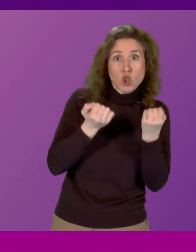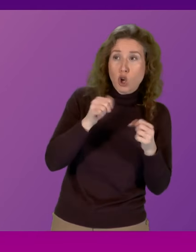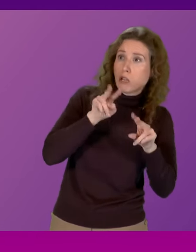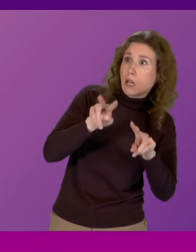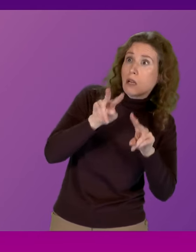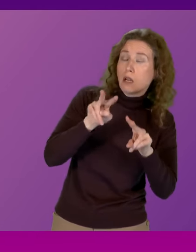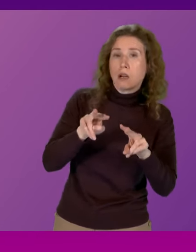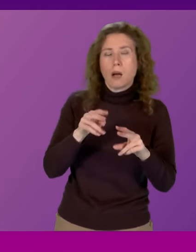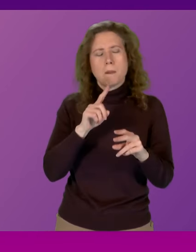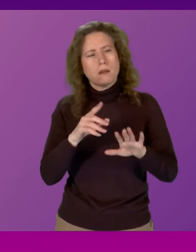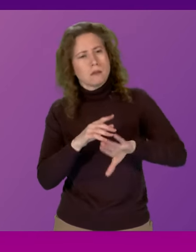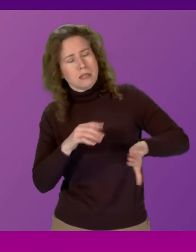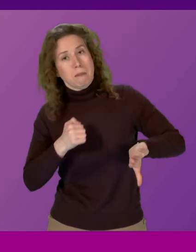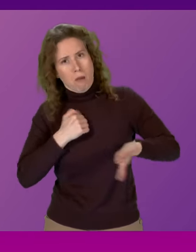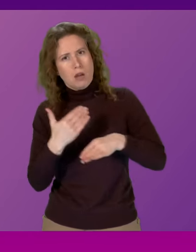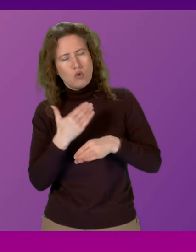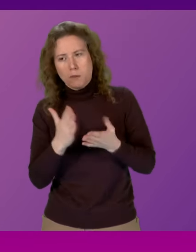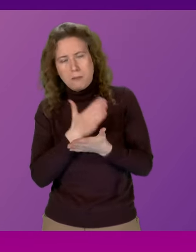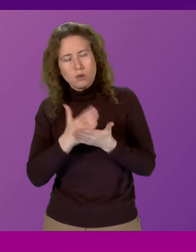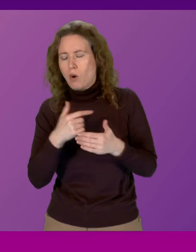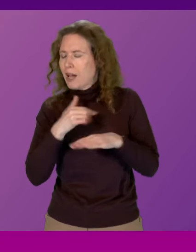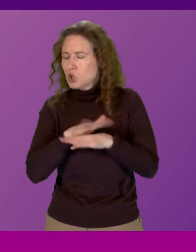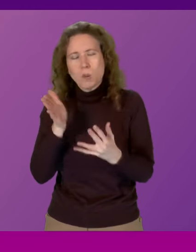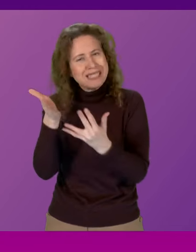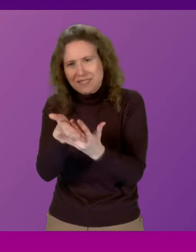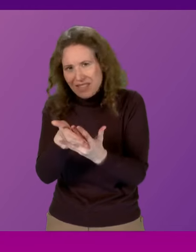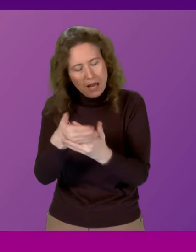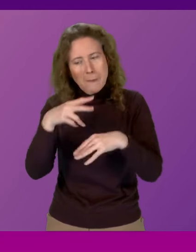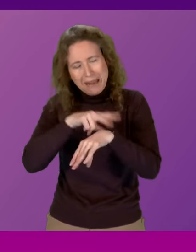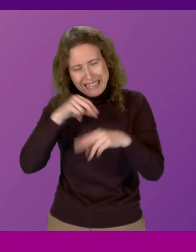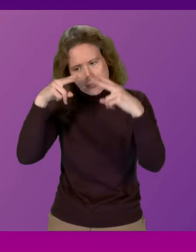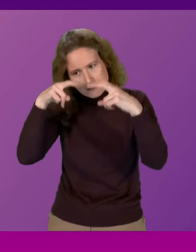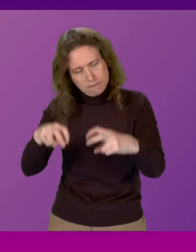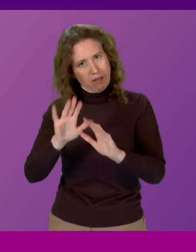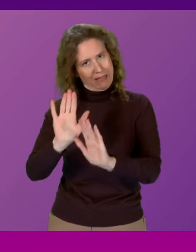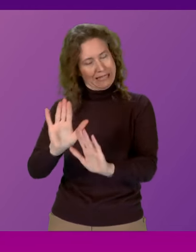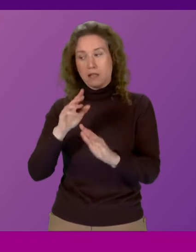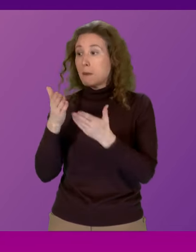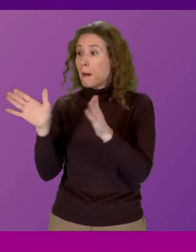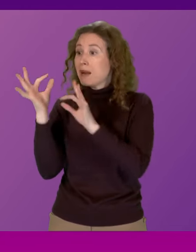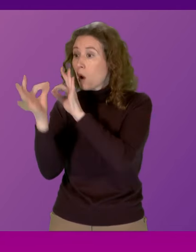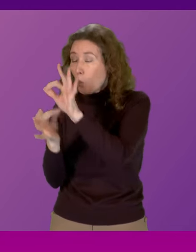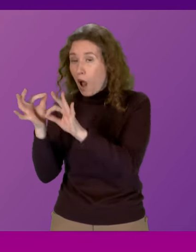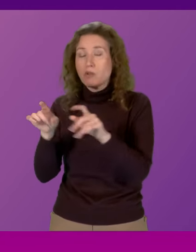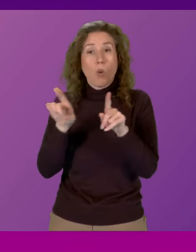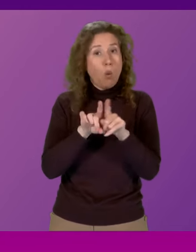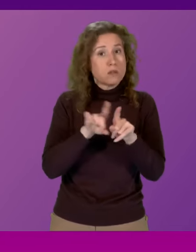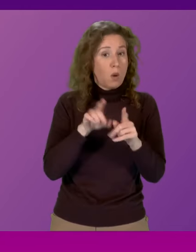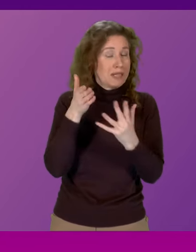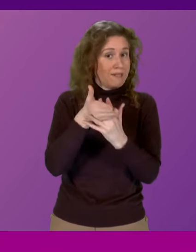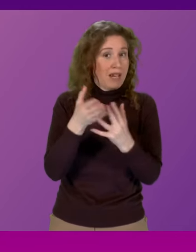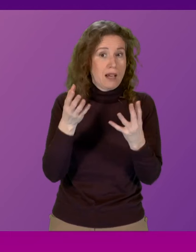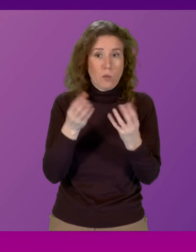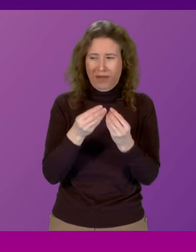investigation. It is my job to ensure that I do not interfere, that I do not intervene, neither in the public inquiry or, indeed, interfere